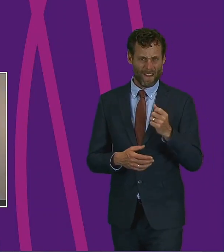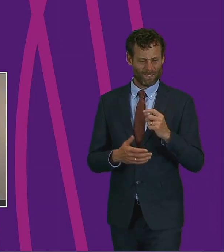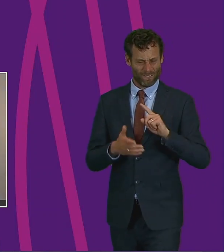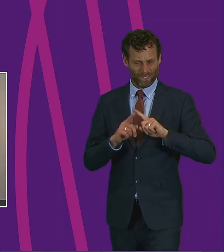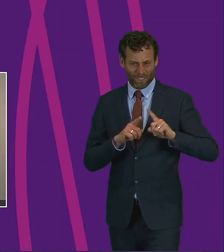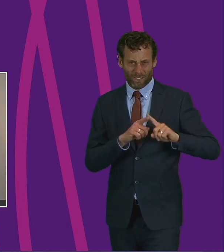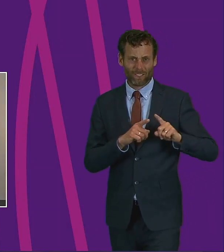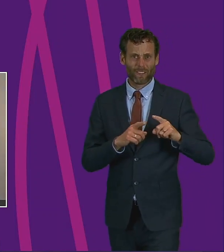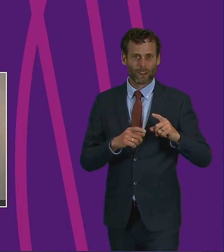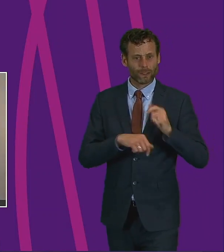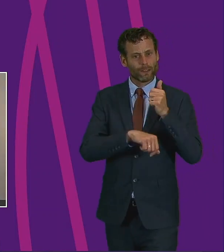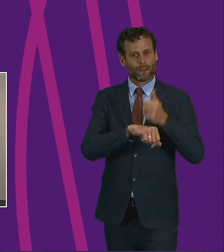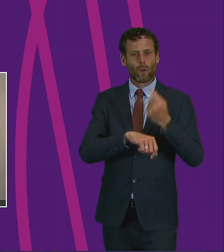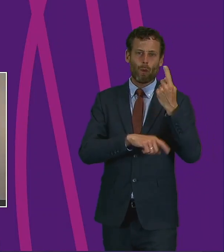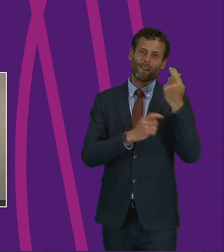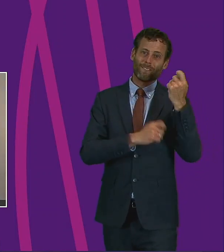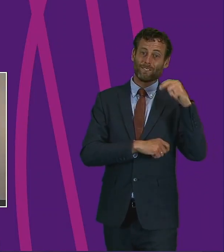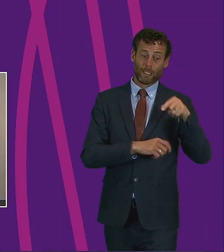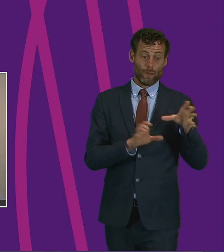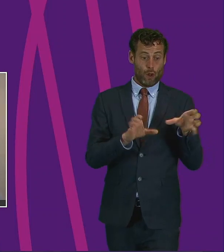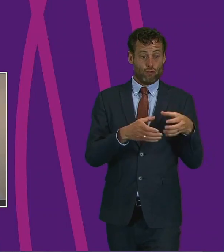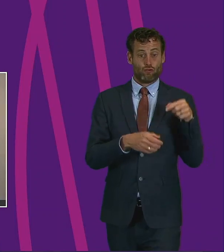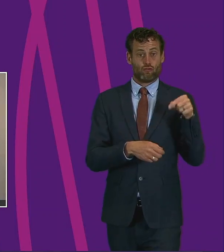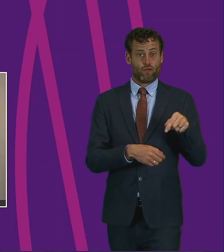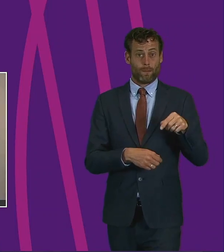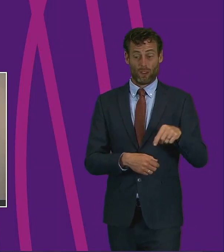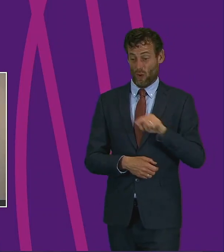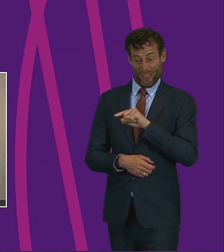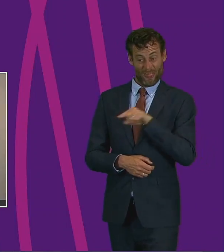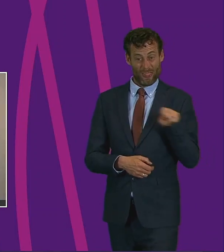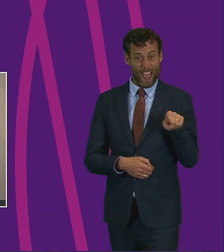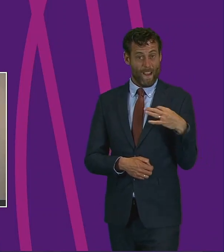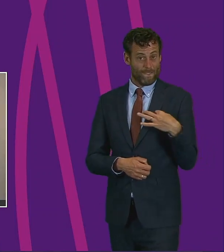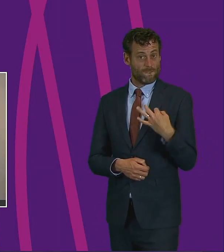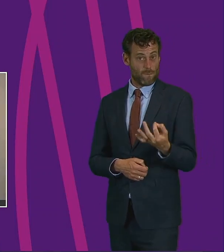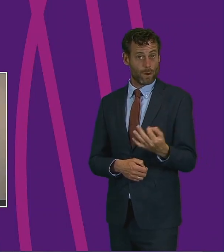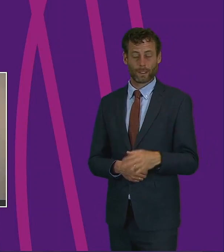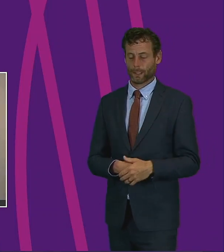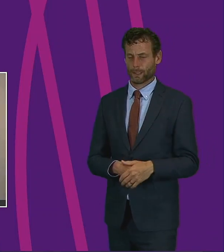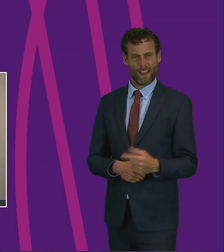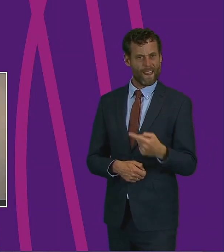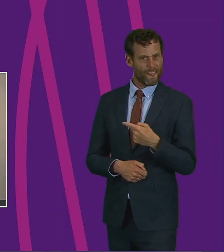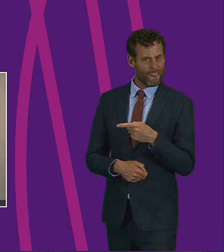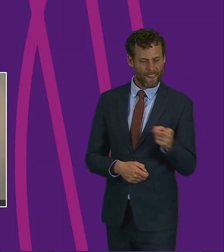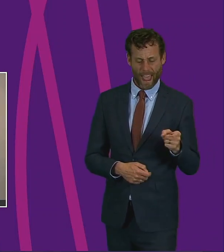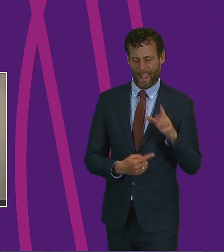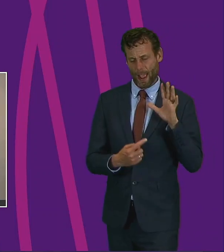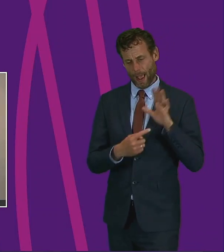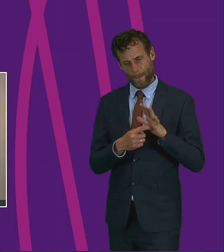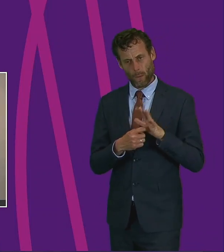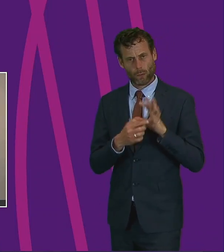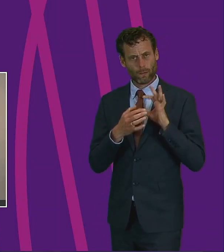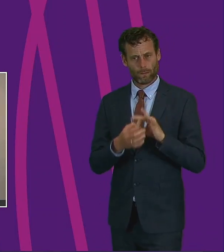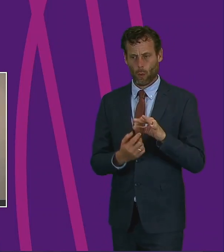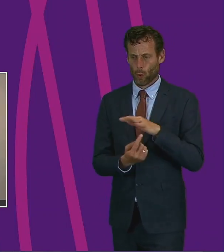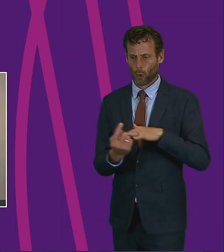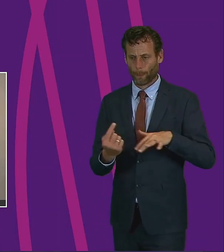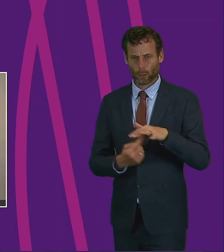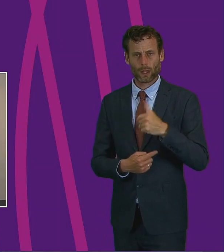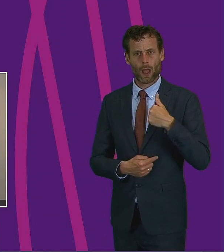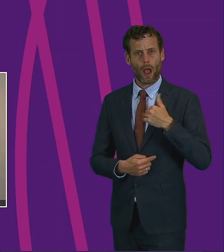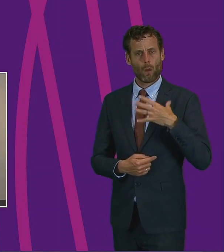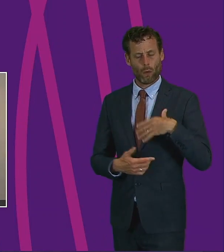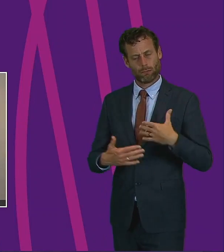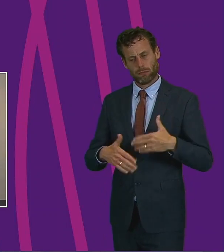Oyster Festival, just to name a few. Volunteers are at the heart of our communities, and for that, would like to put on record my